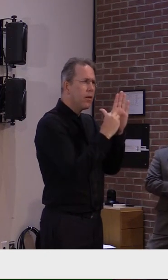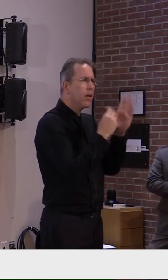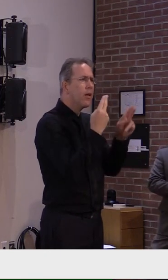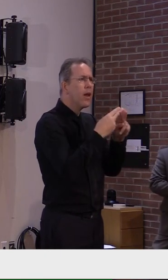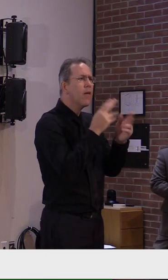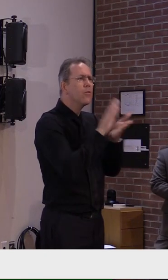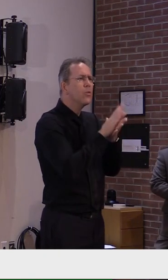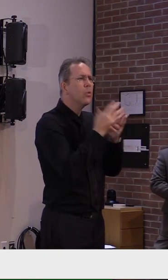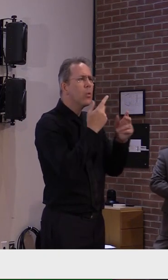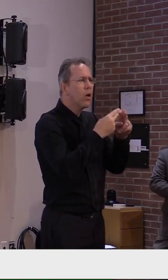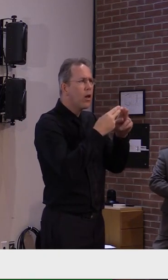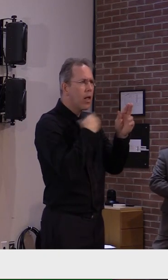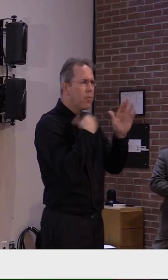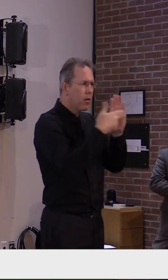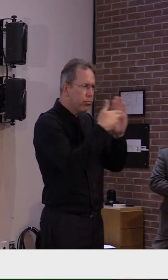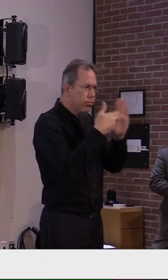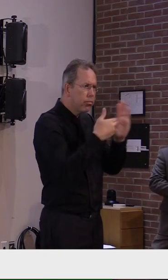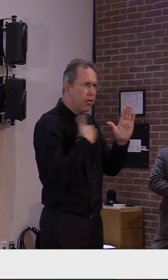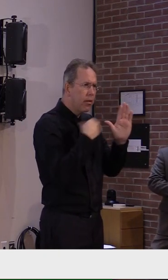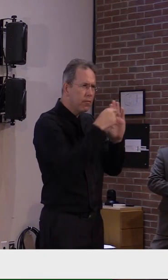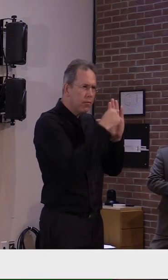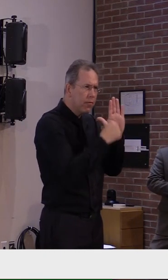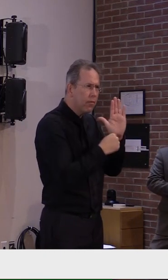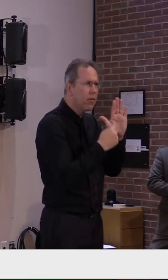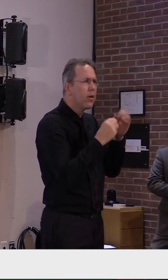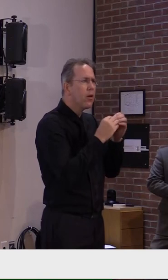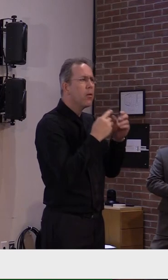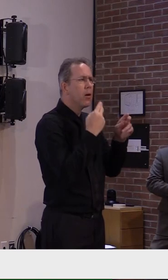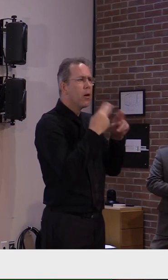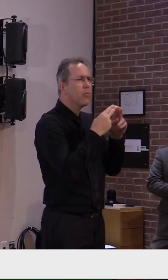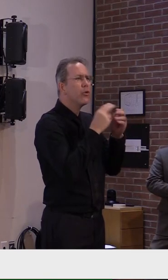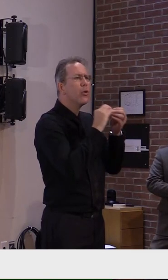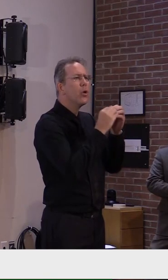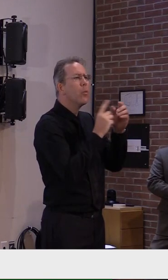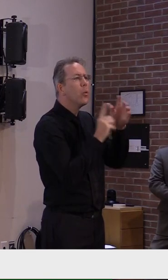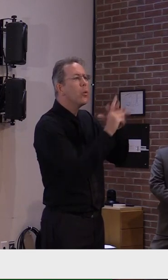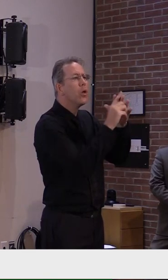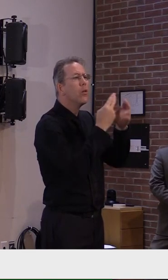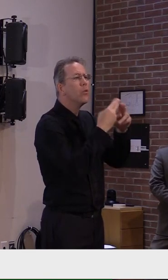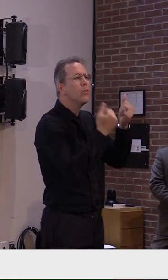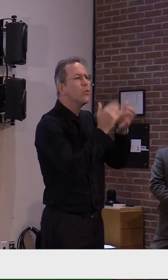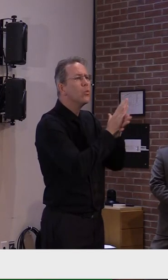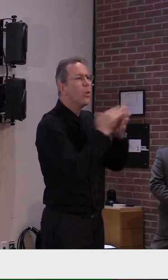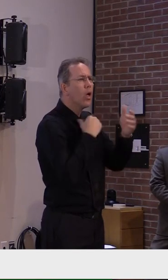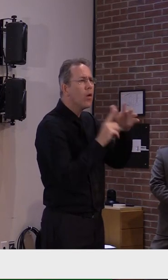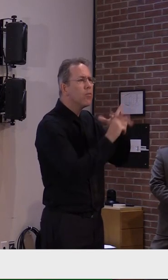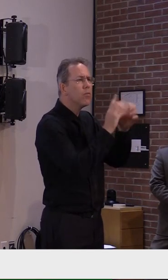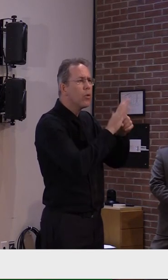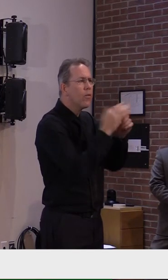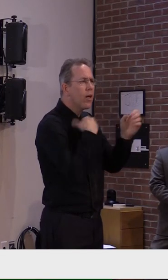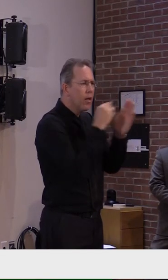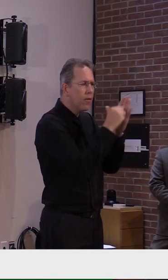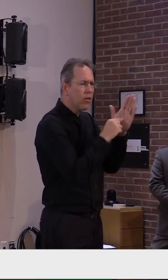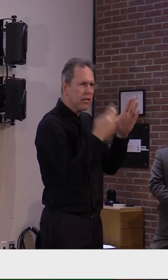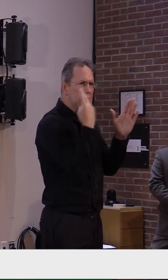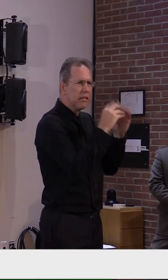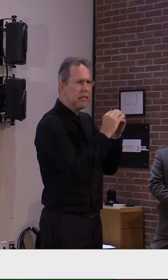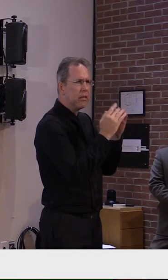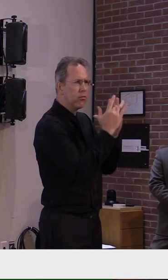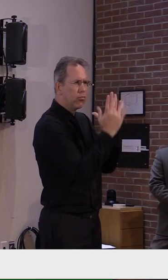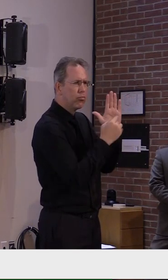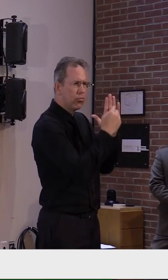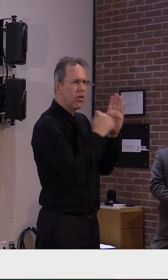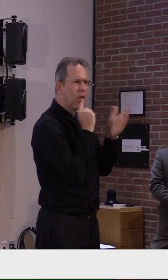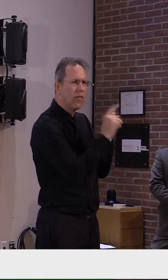those cases. And just to move on with my talk about protecting individuals, those